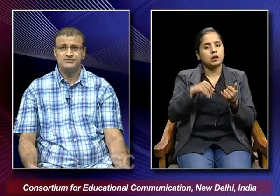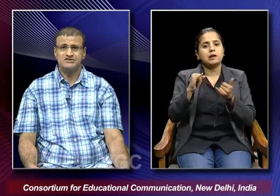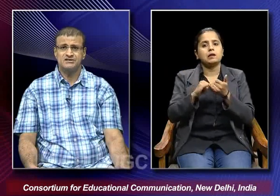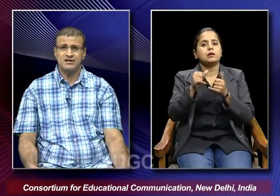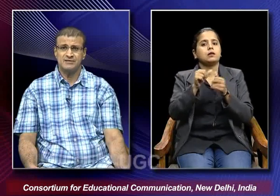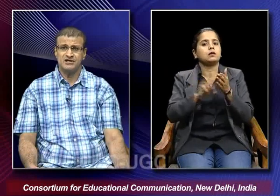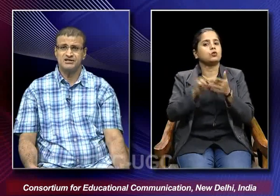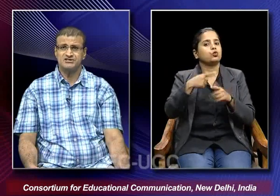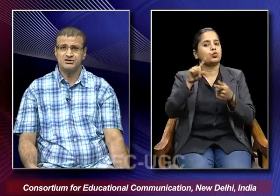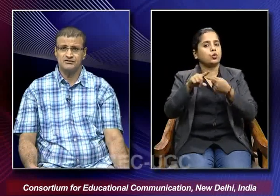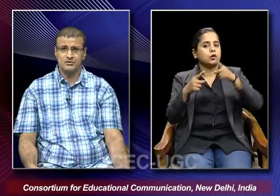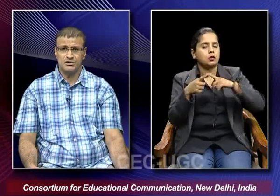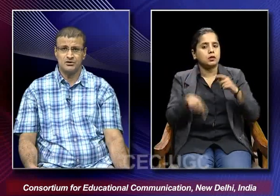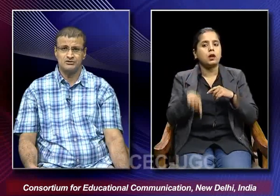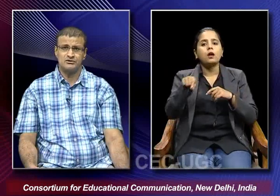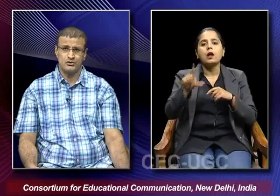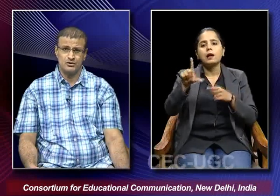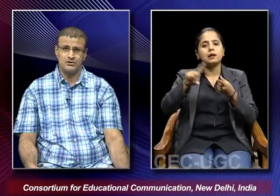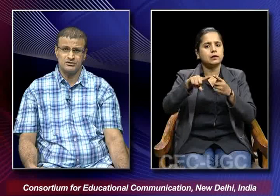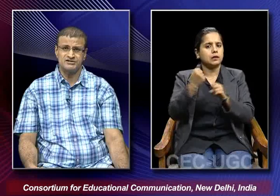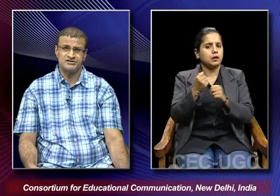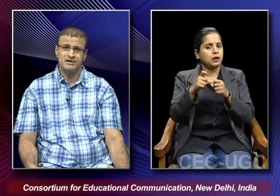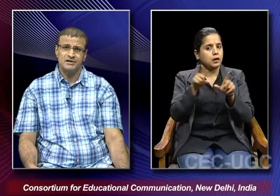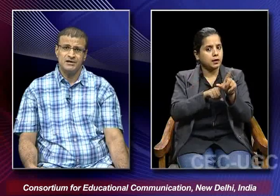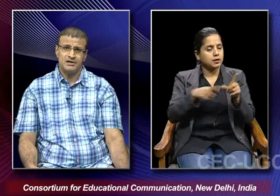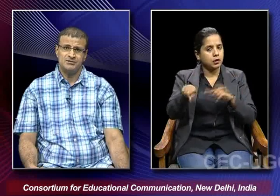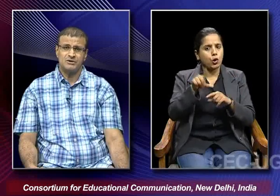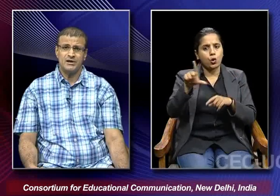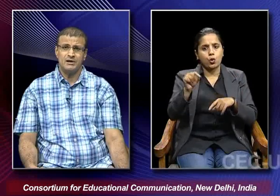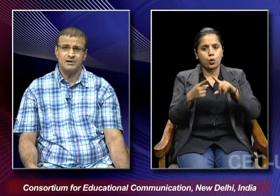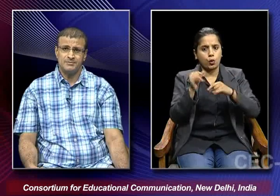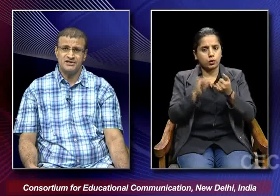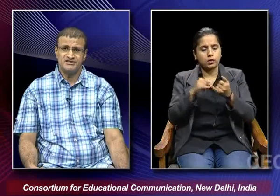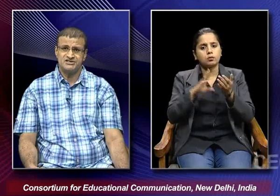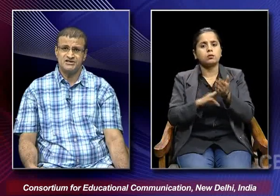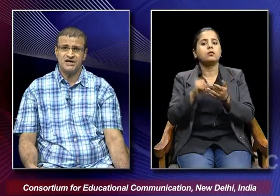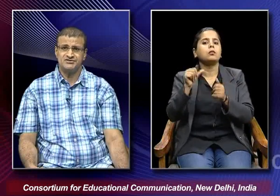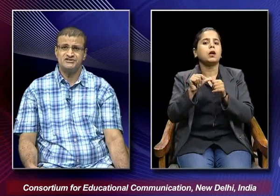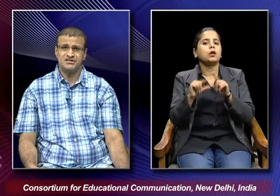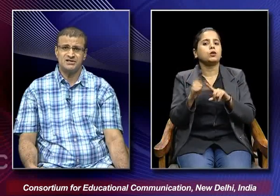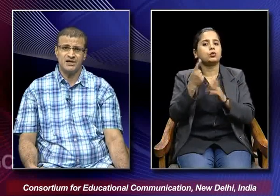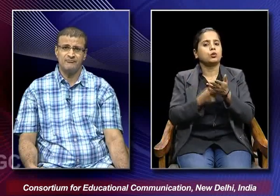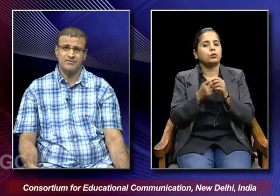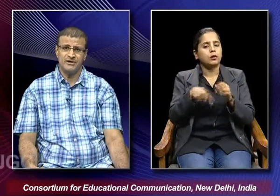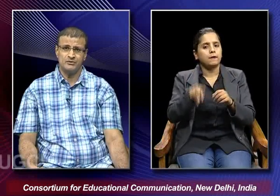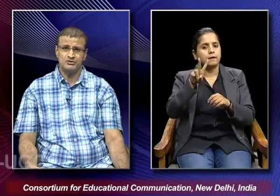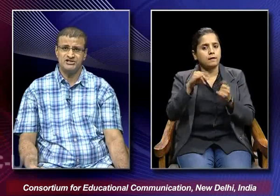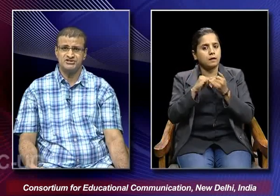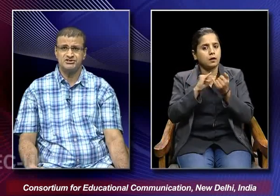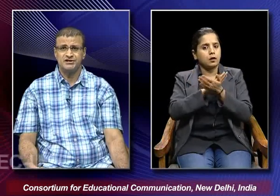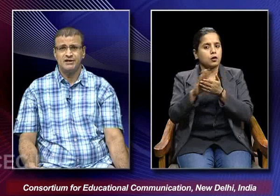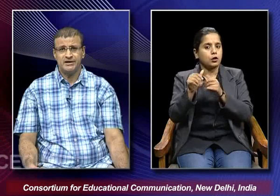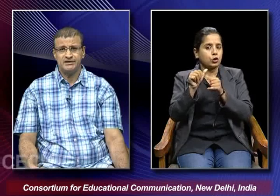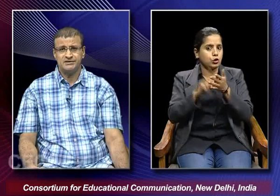vishantaram the legacy of the royal lot royal lotus madura pandit jisraj vishantaram the man who